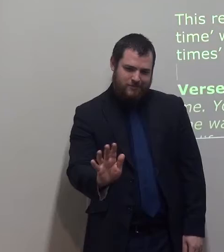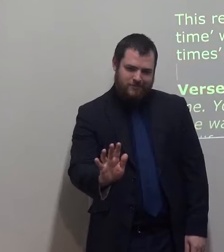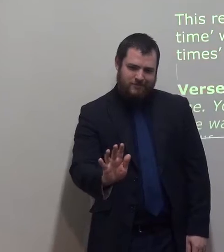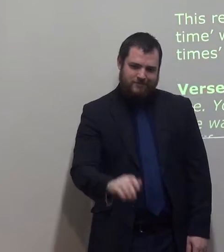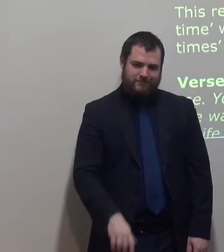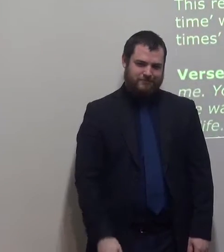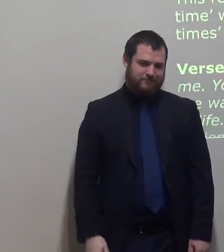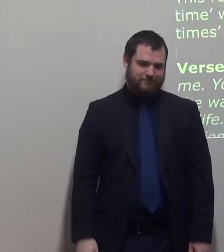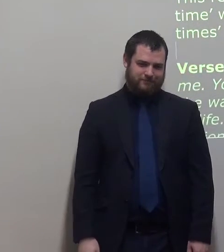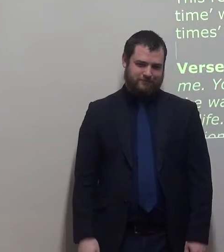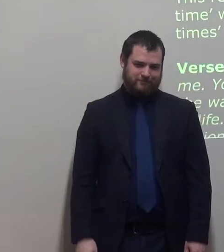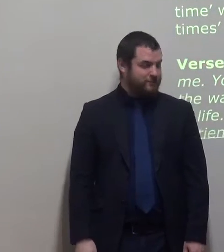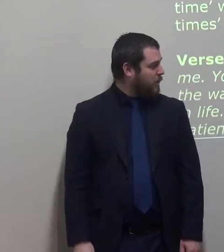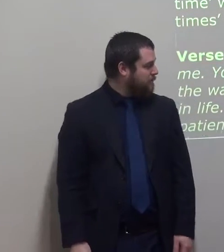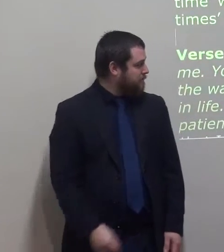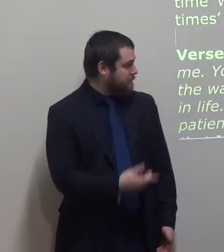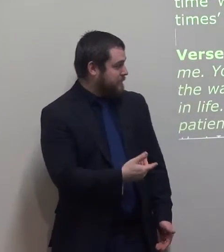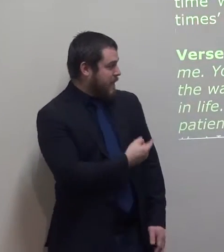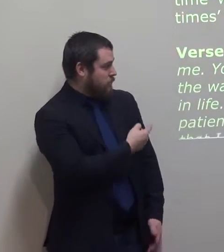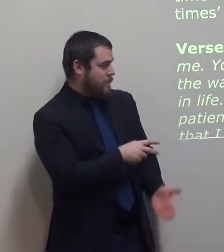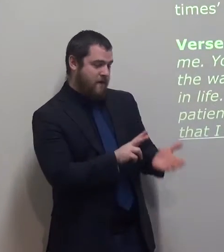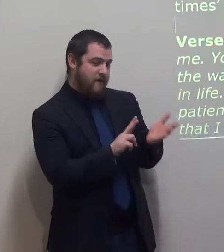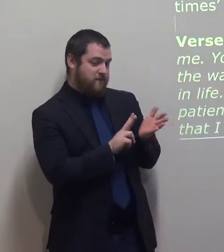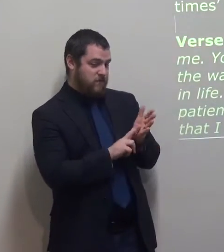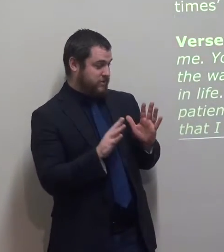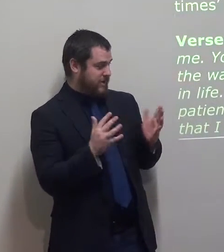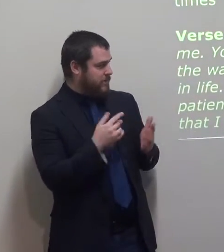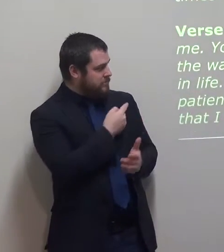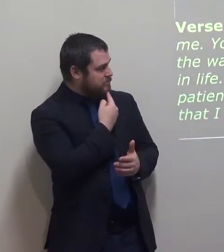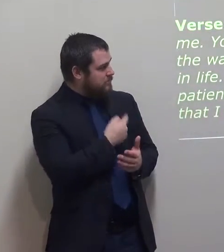Verse 10 quotes but you know all about me.